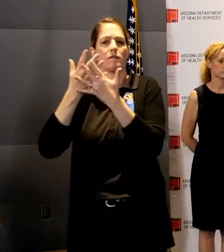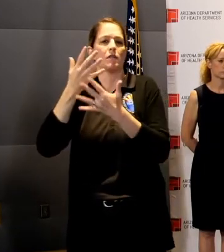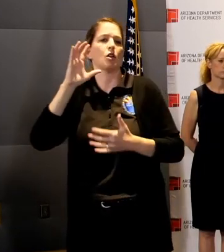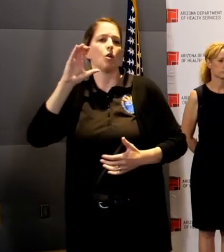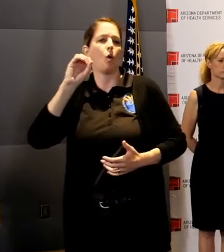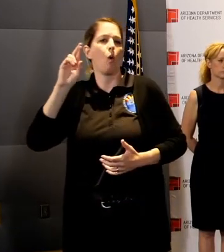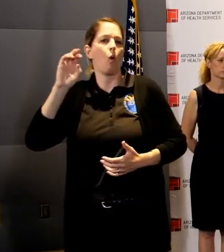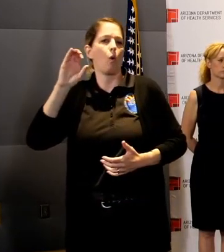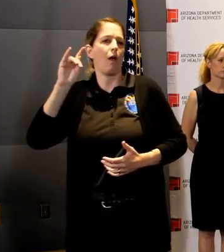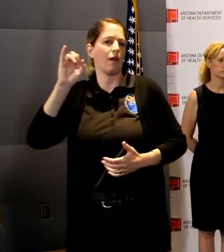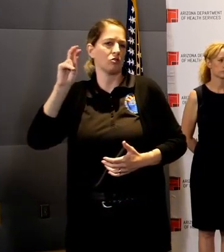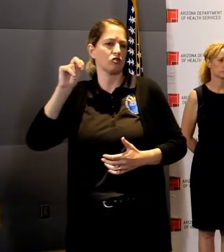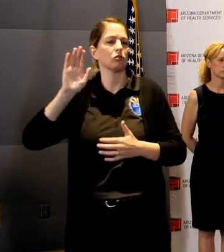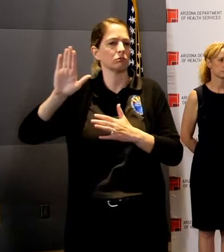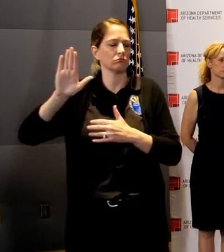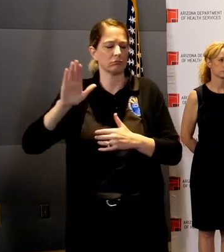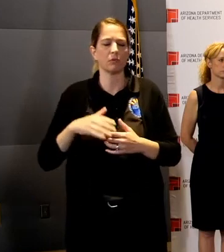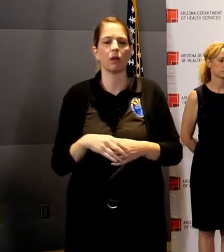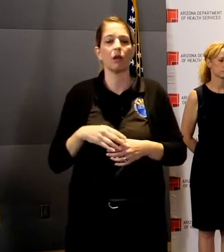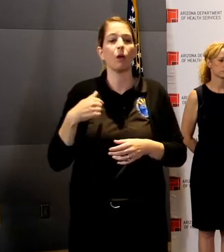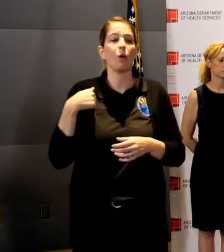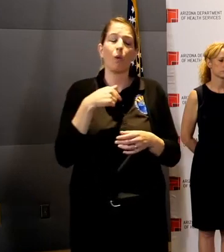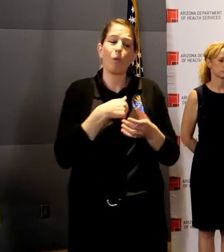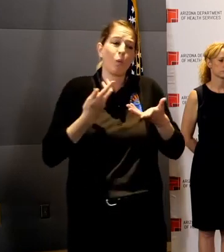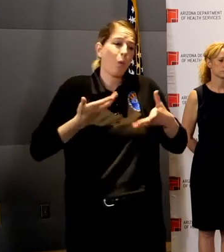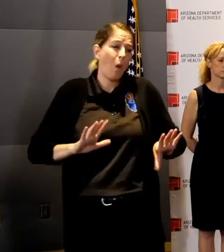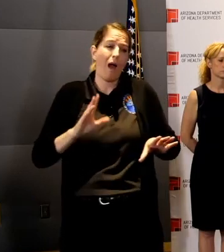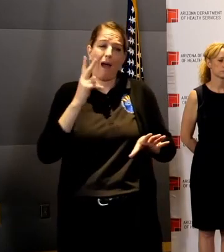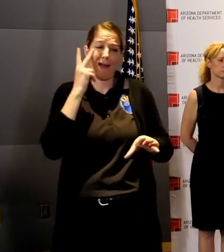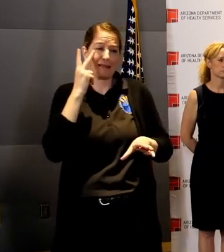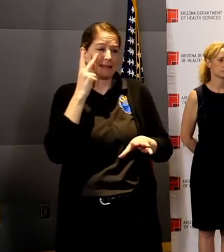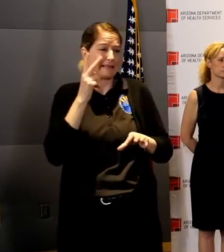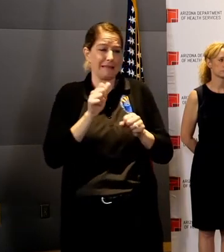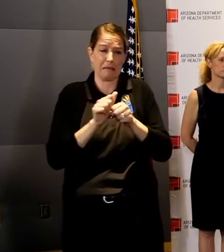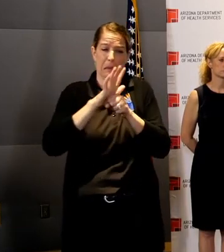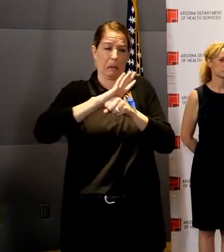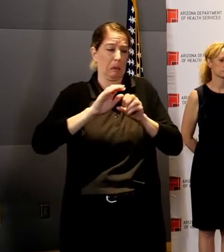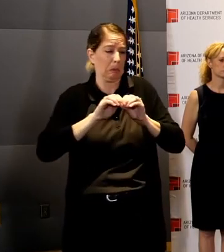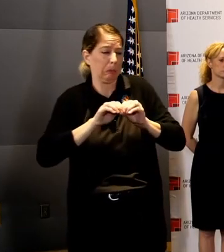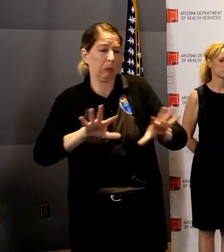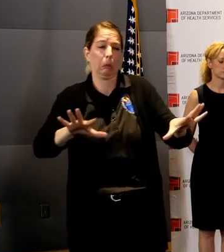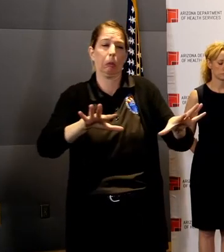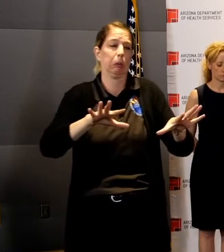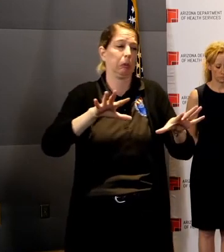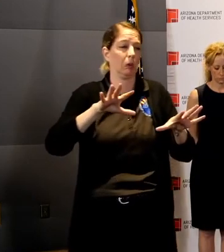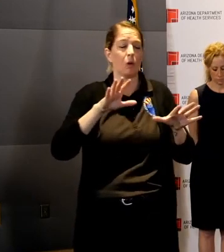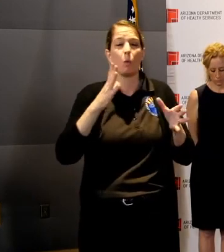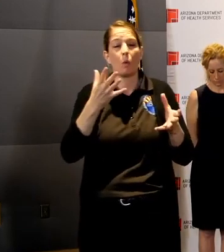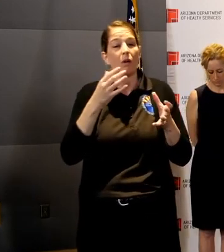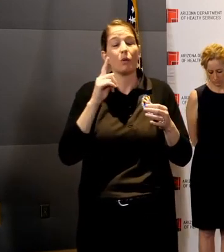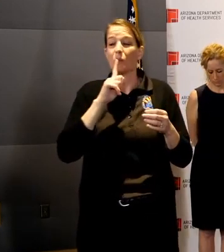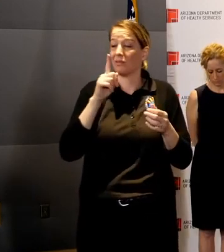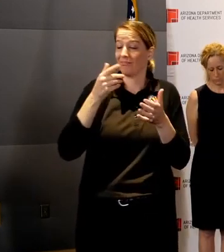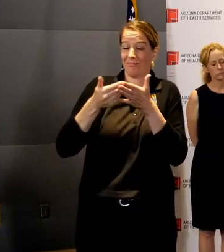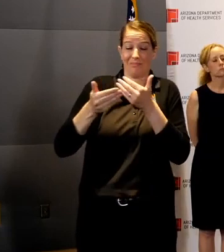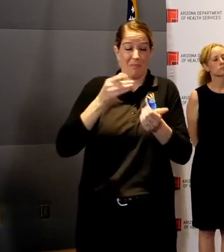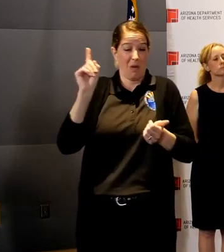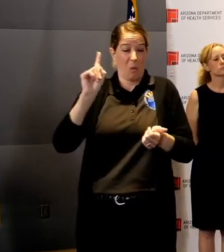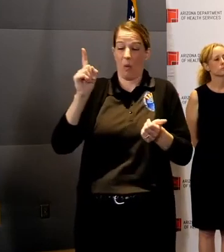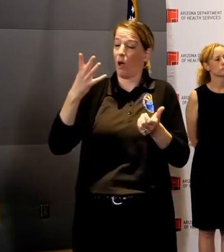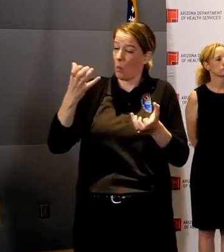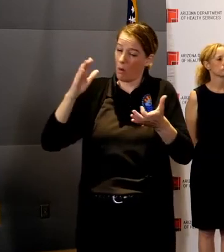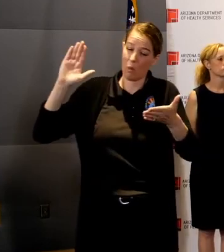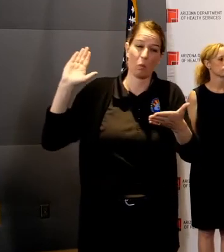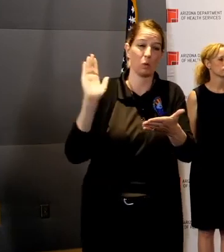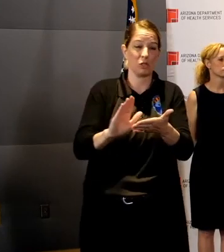the spread of COVID-19 or reduce or avoid the spread wherever possible. We've, of course, restricted